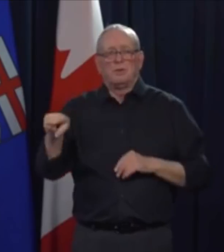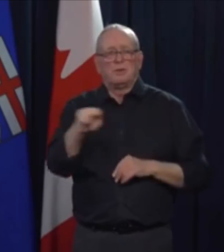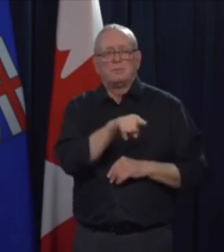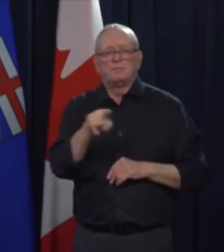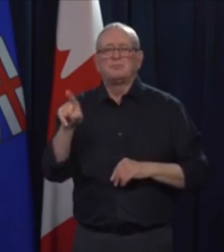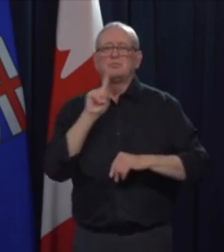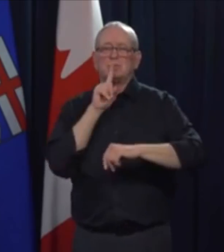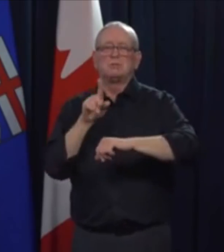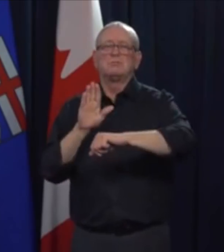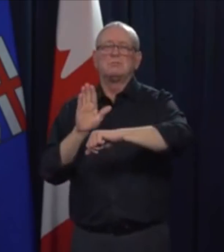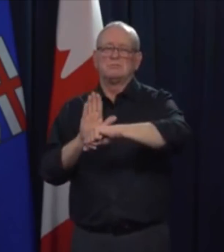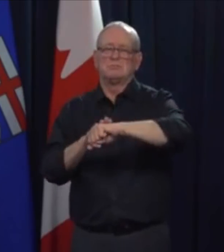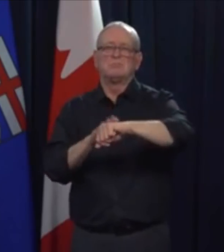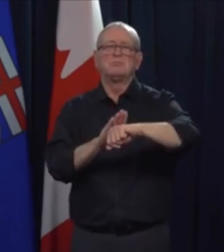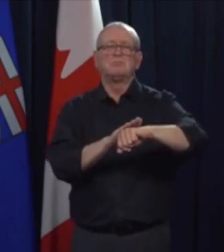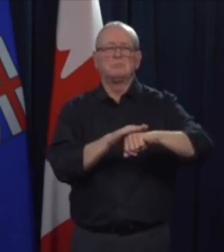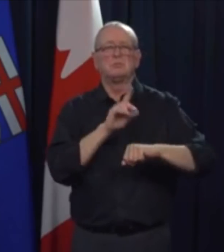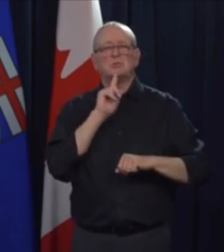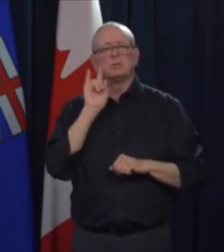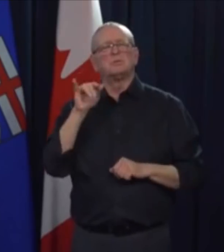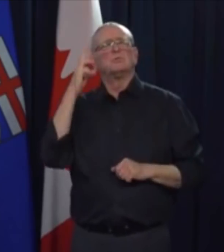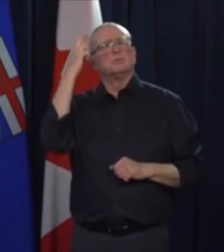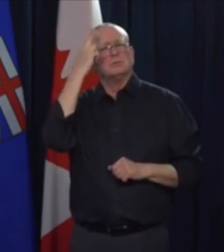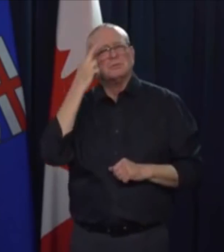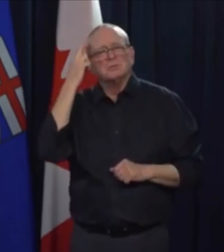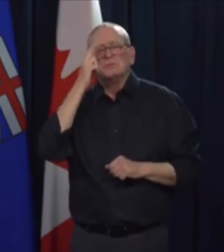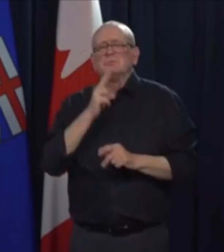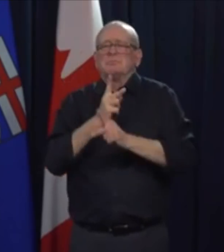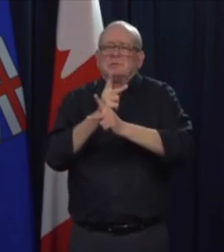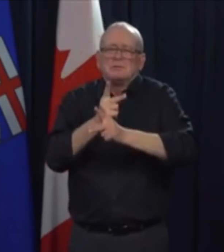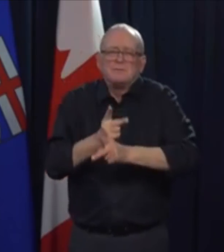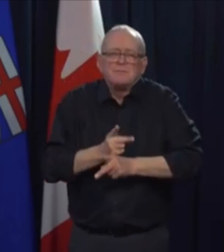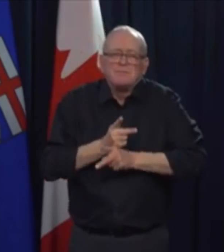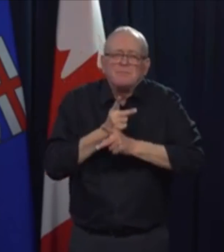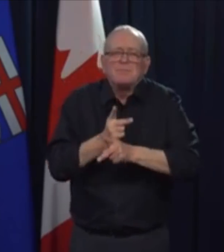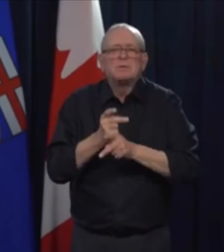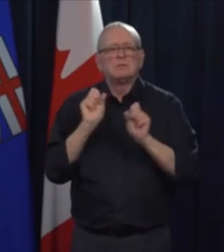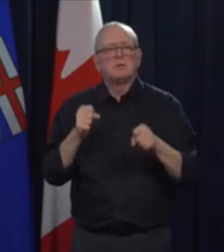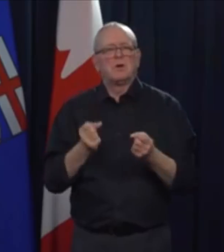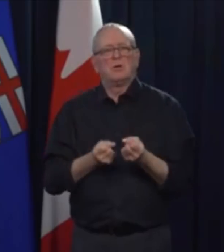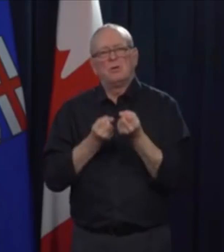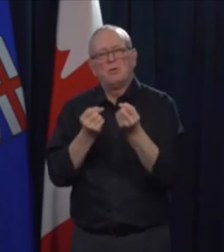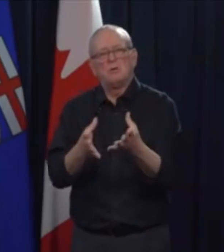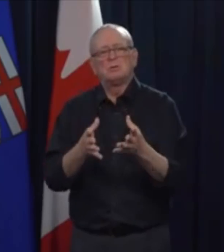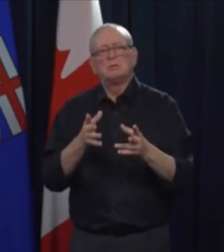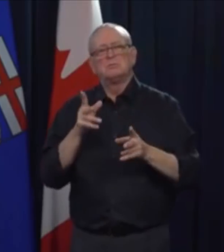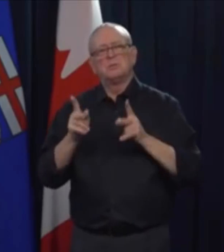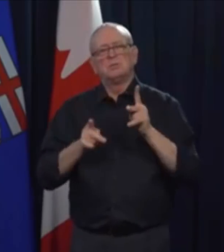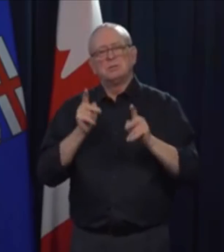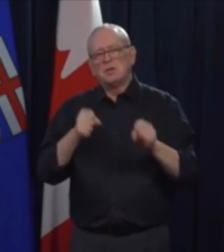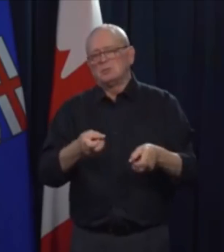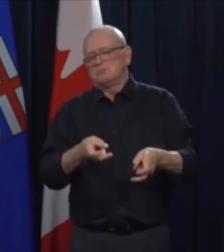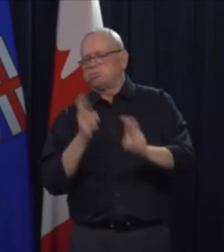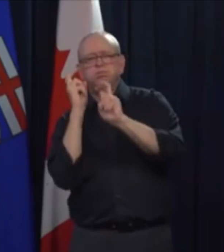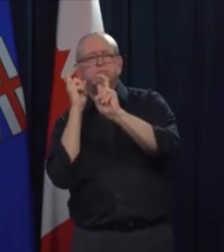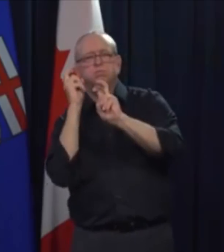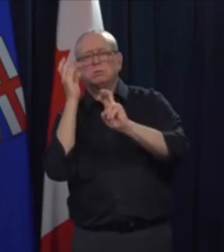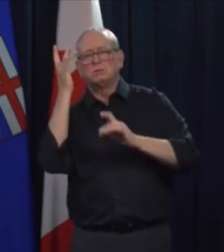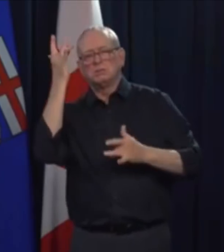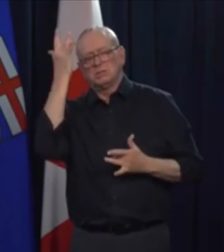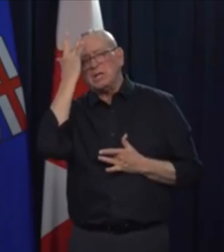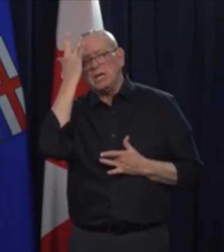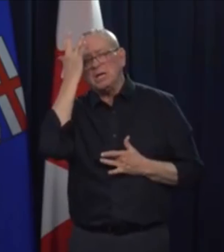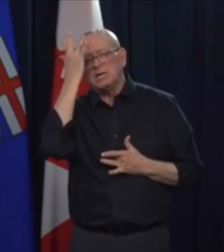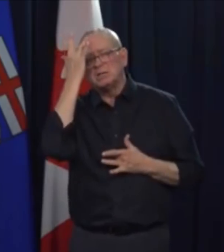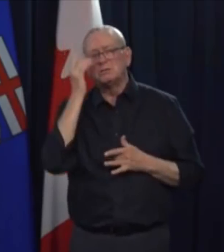why we have taken the extreme measures we have, and why I cannot emphasize enough the importance for all Albertans to follow all